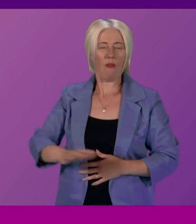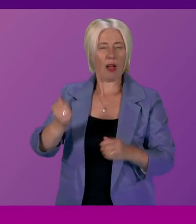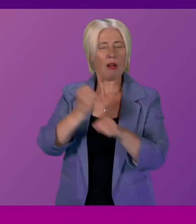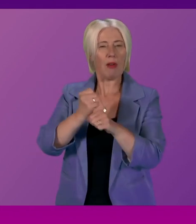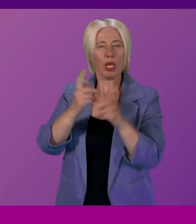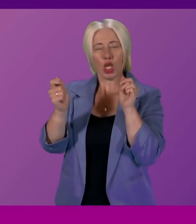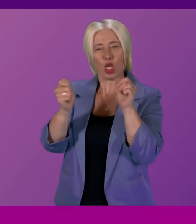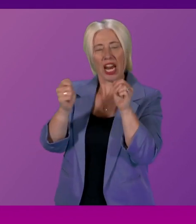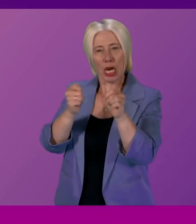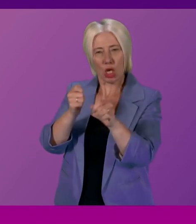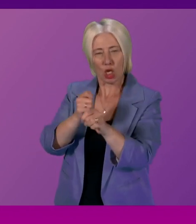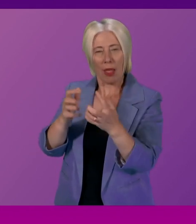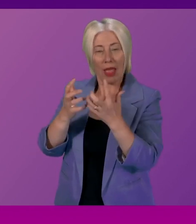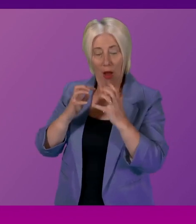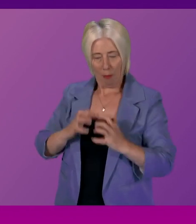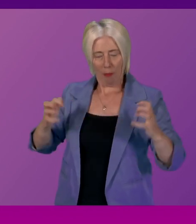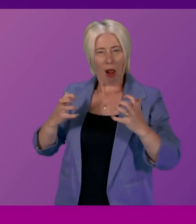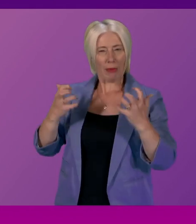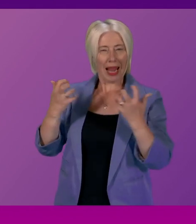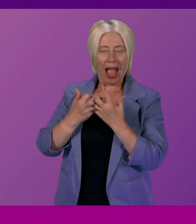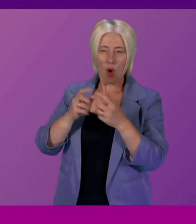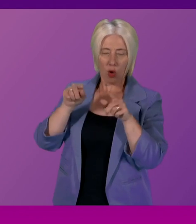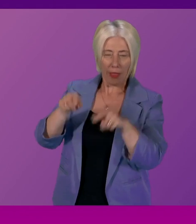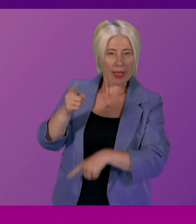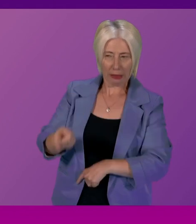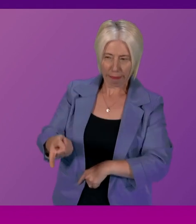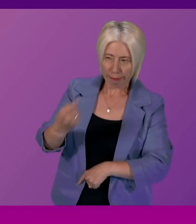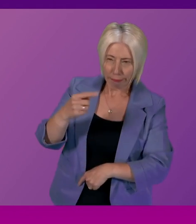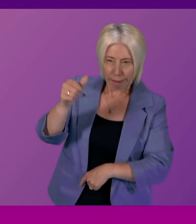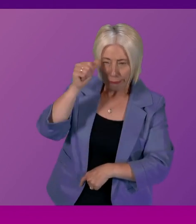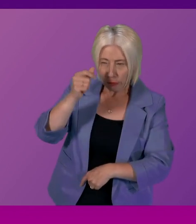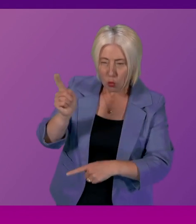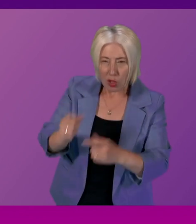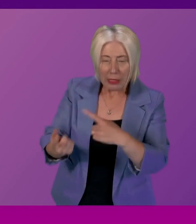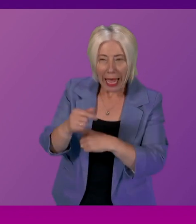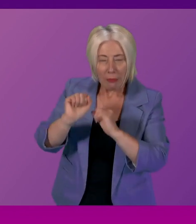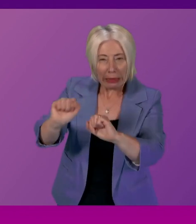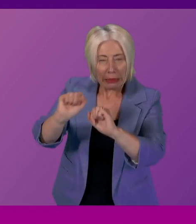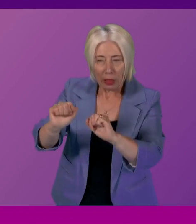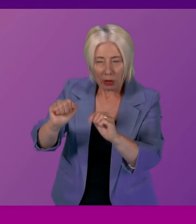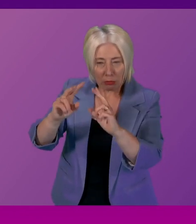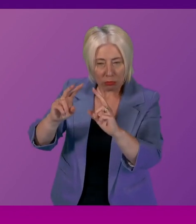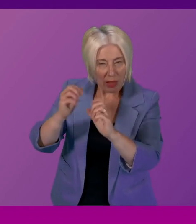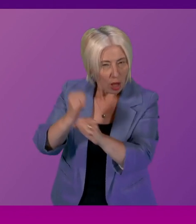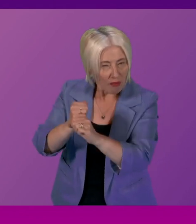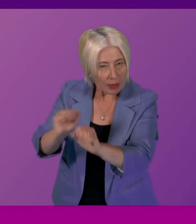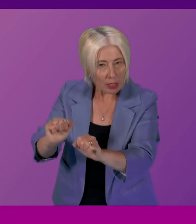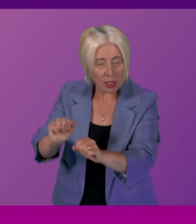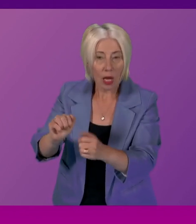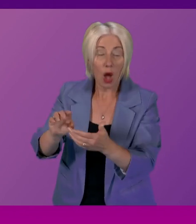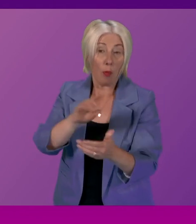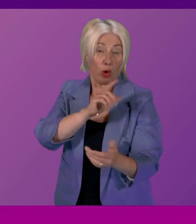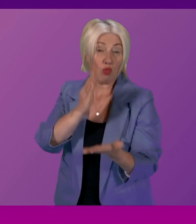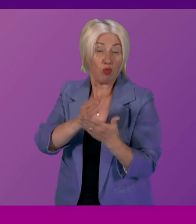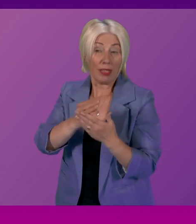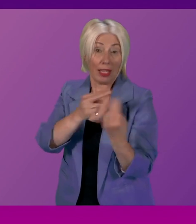and how will Parliament be able to hold the government to account for delivering on shared priorities when so much decision-making will rest